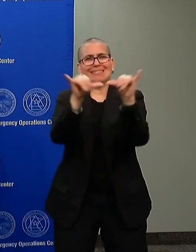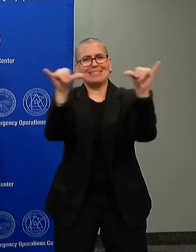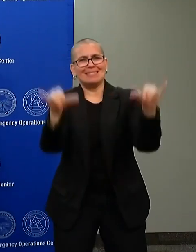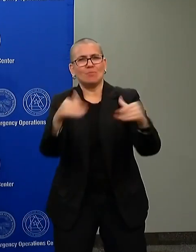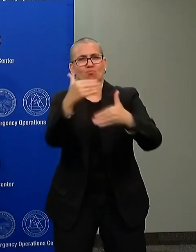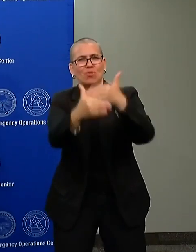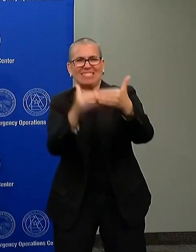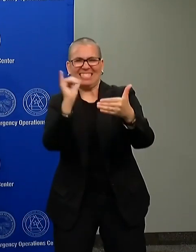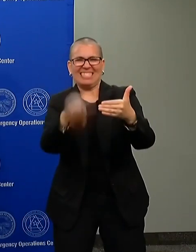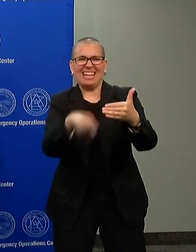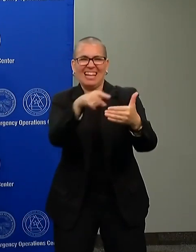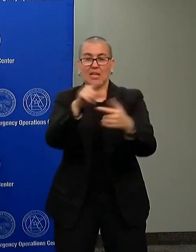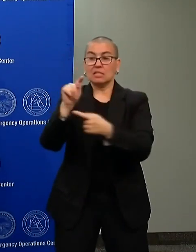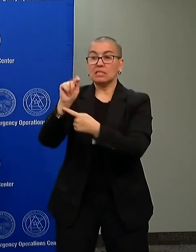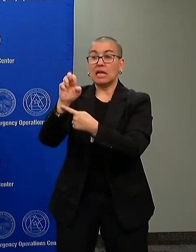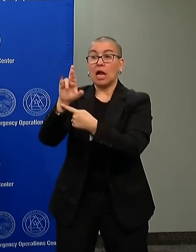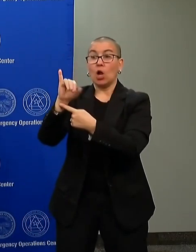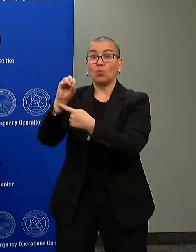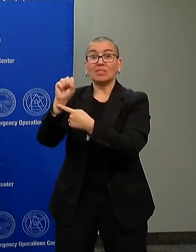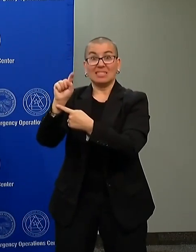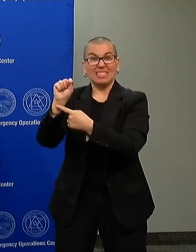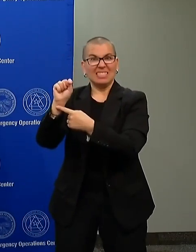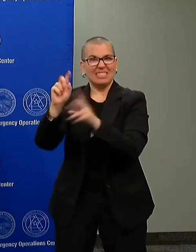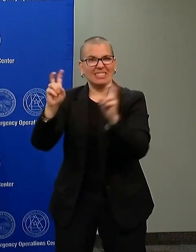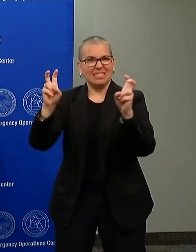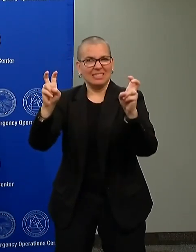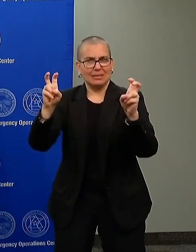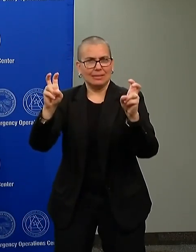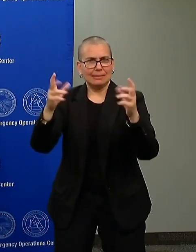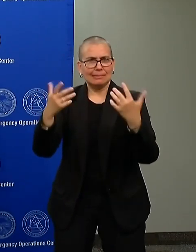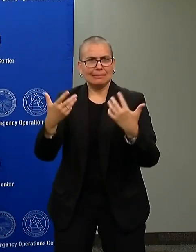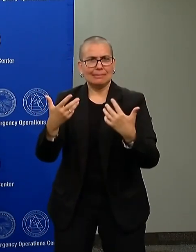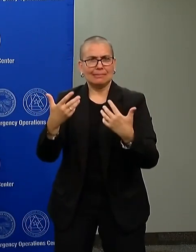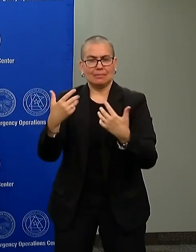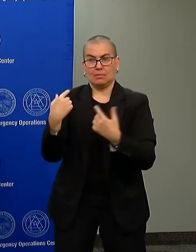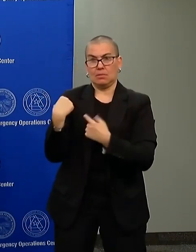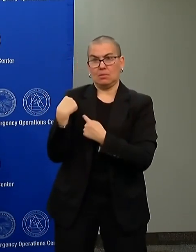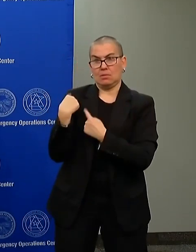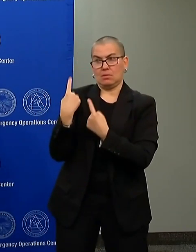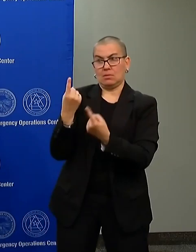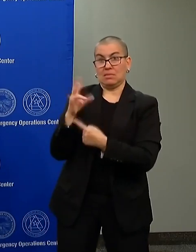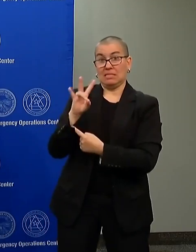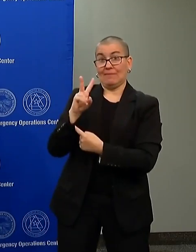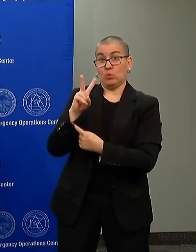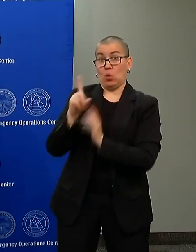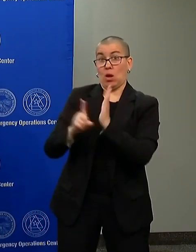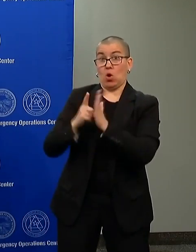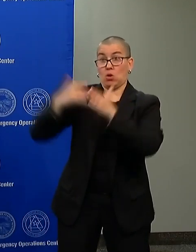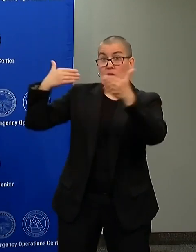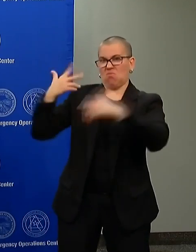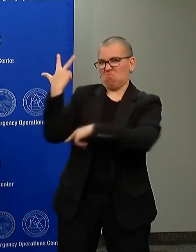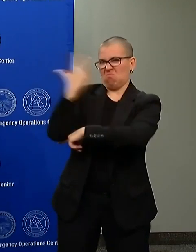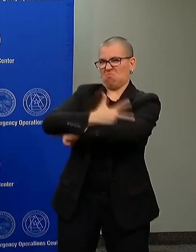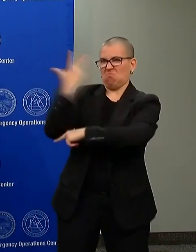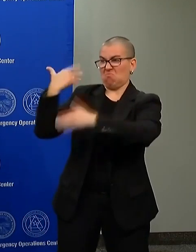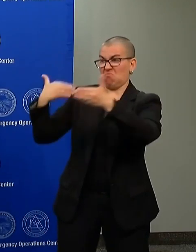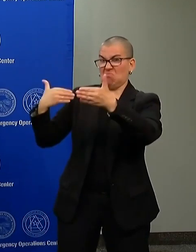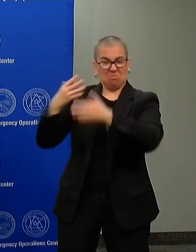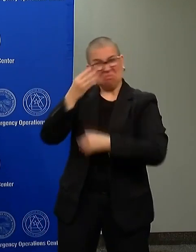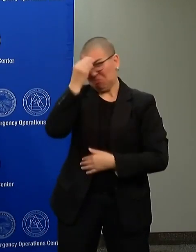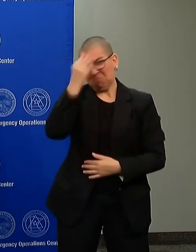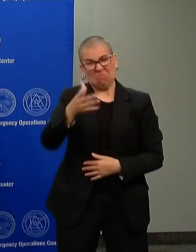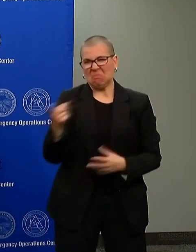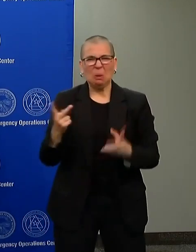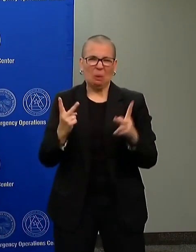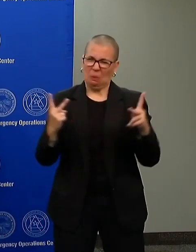the last 72 hours these people have brought more destruction and more terror to Minnesota than anybody in our history. That's who we're up against. When you see them out there